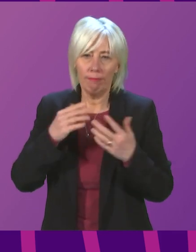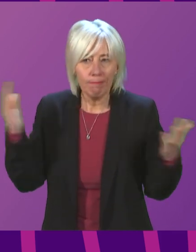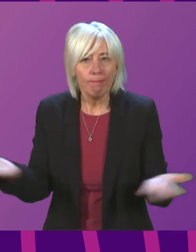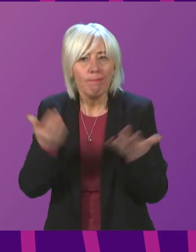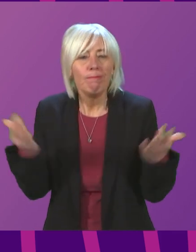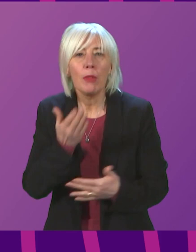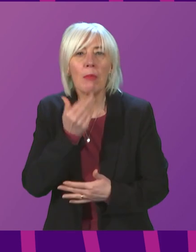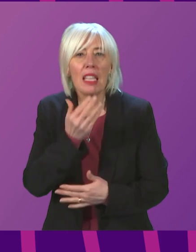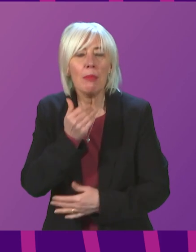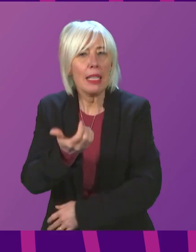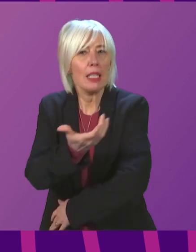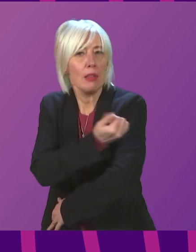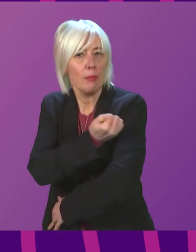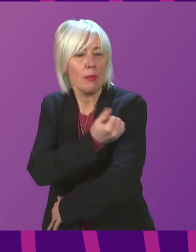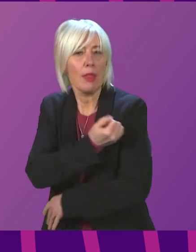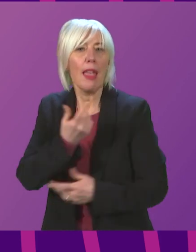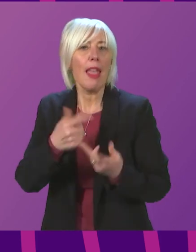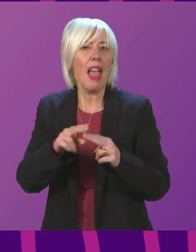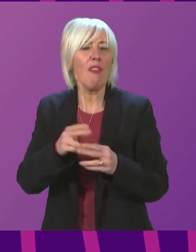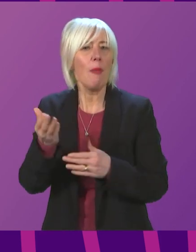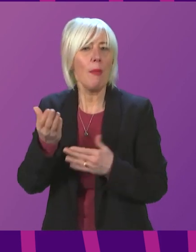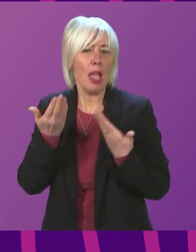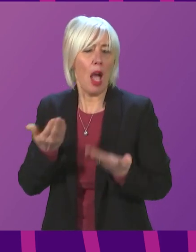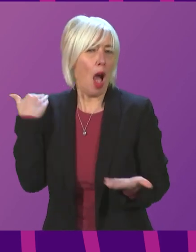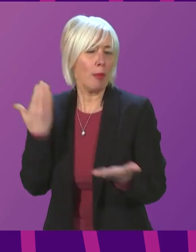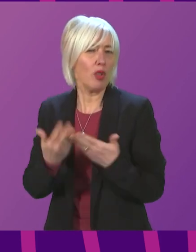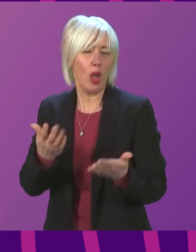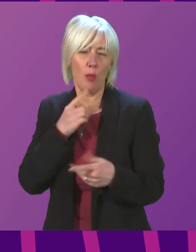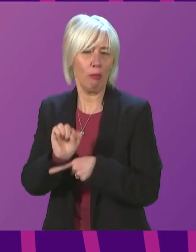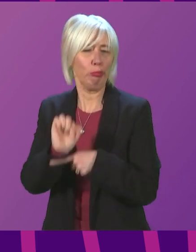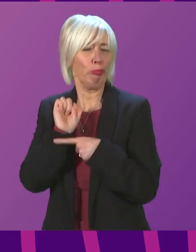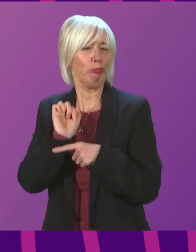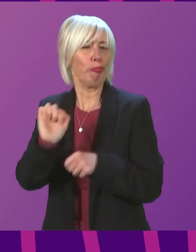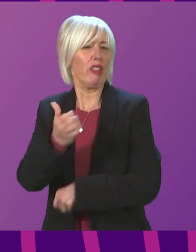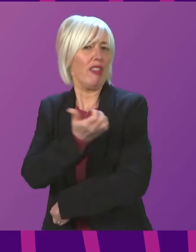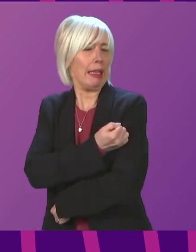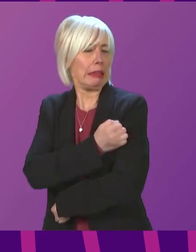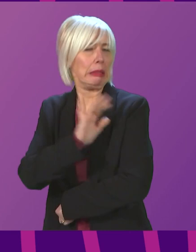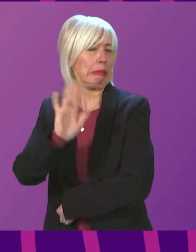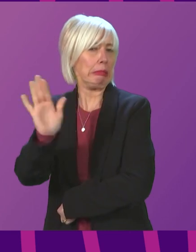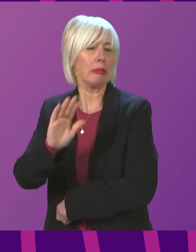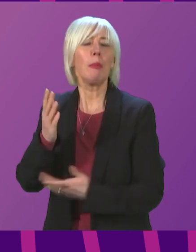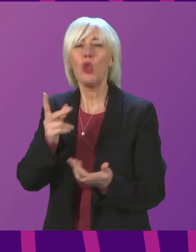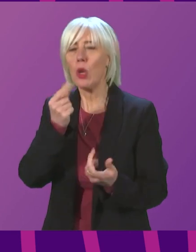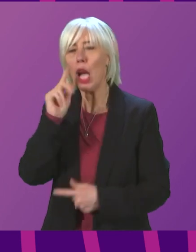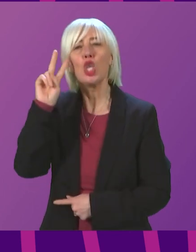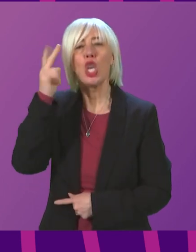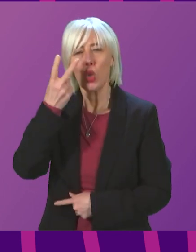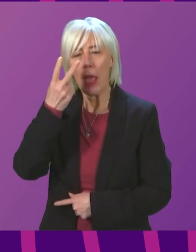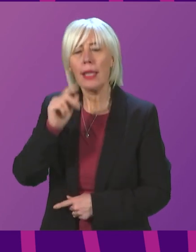vaccinated. Even if you have so far been against the vaccine, there is still time to change your mind and get your first jag.